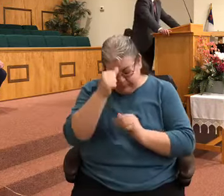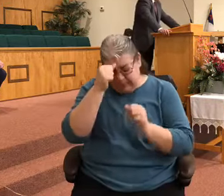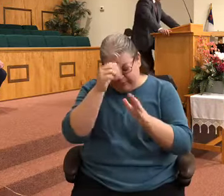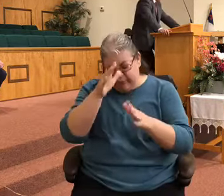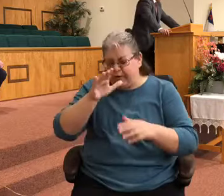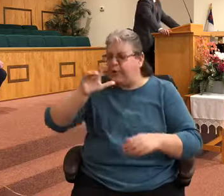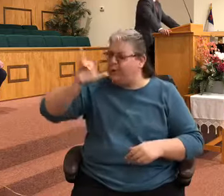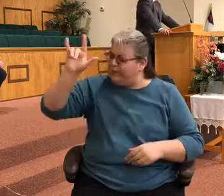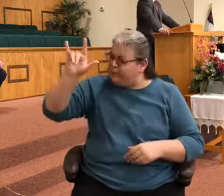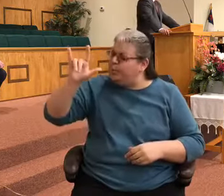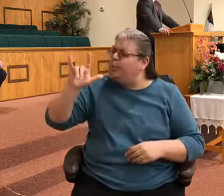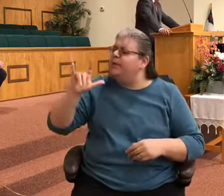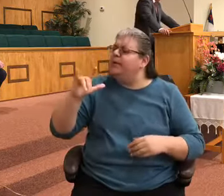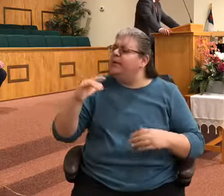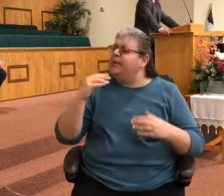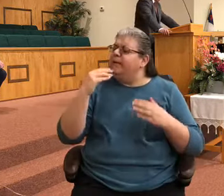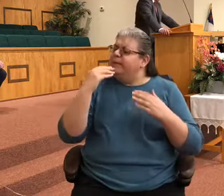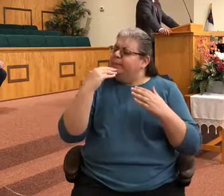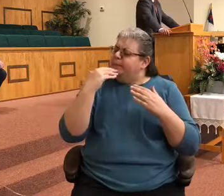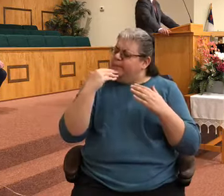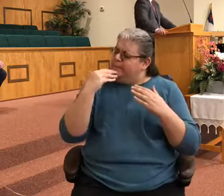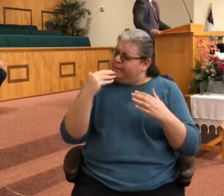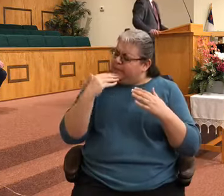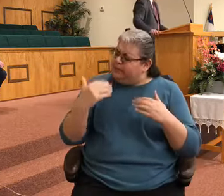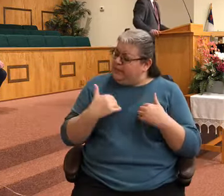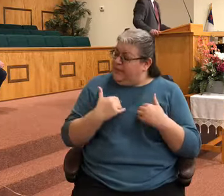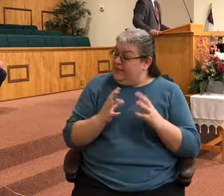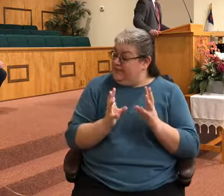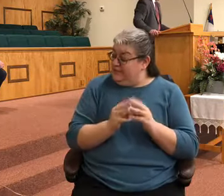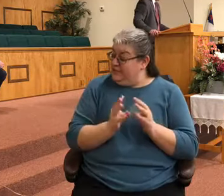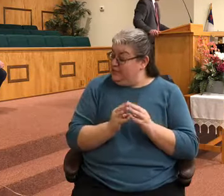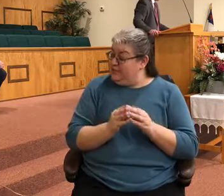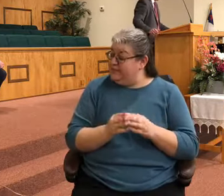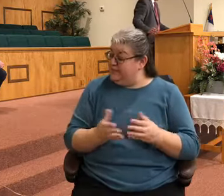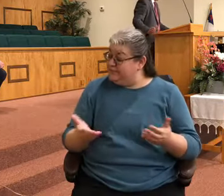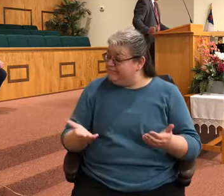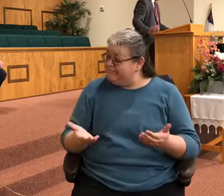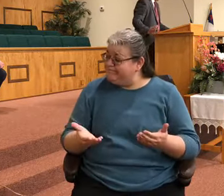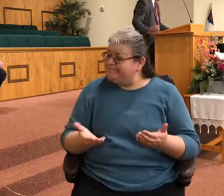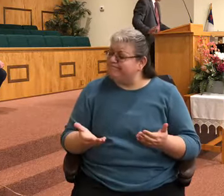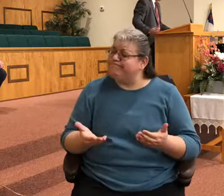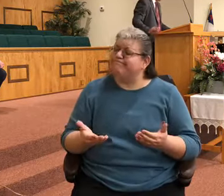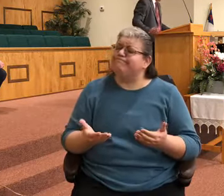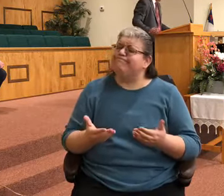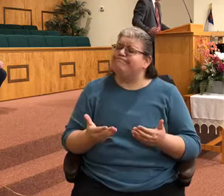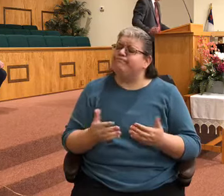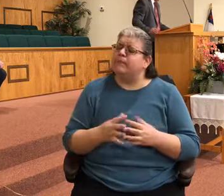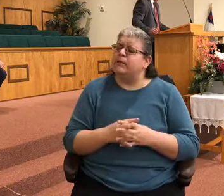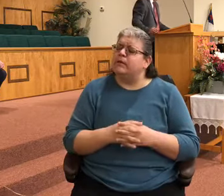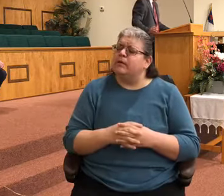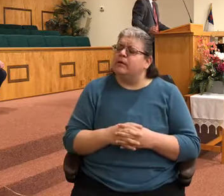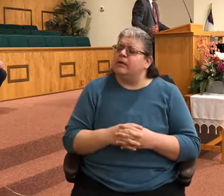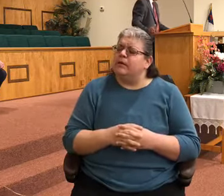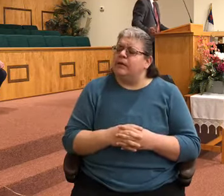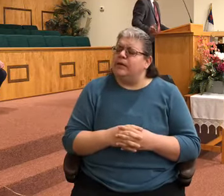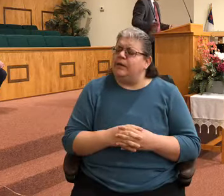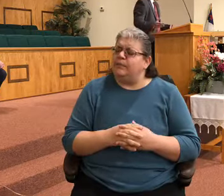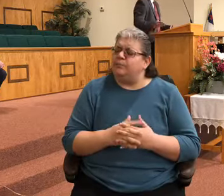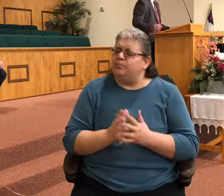thankful, Lord, to be able to have service. And Lord, we pray that this would be a special time for each person